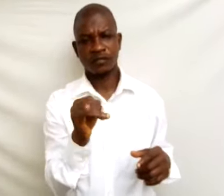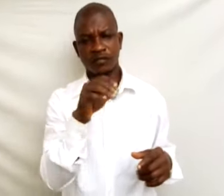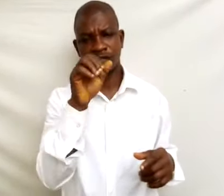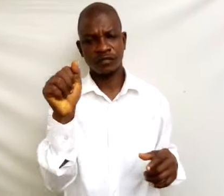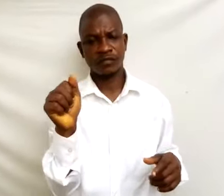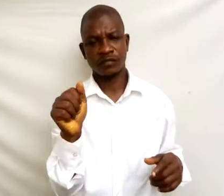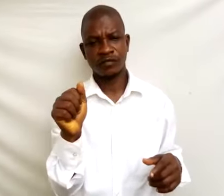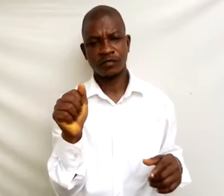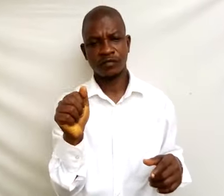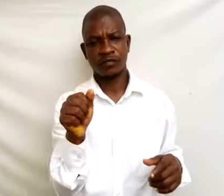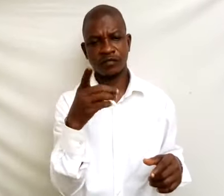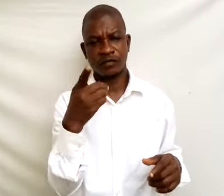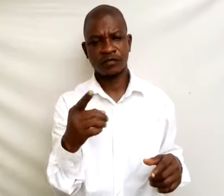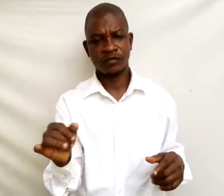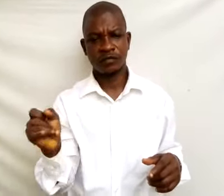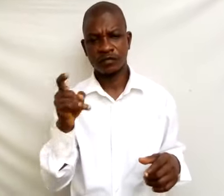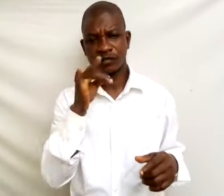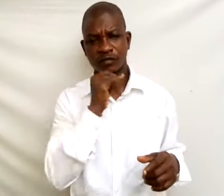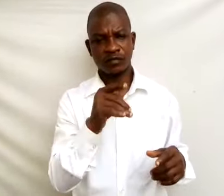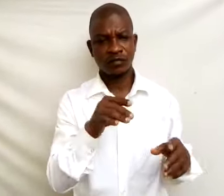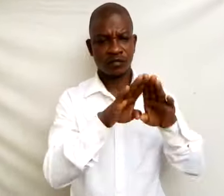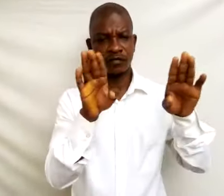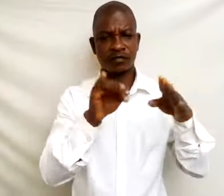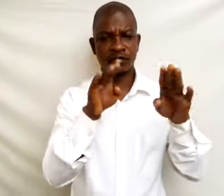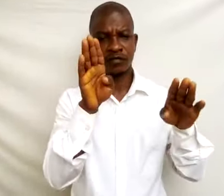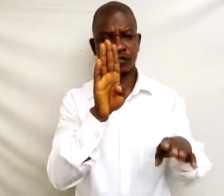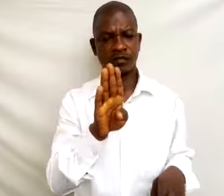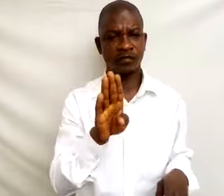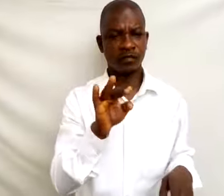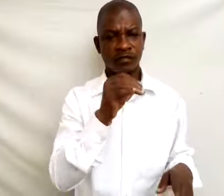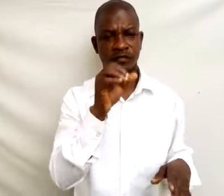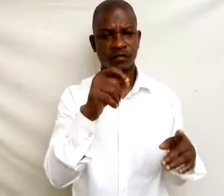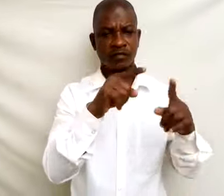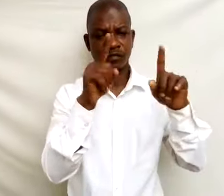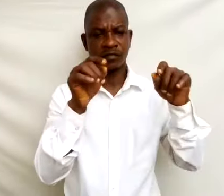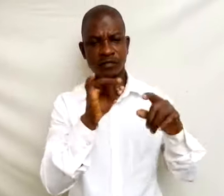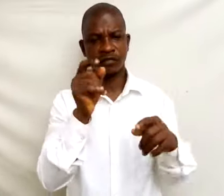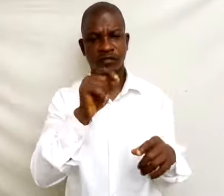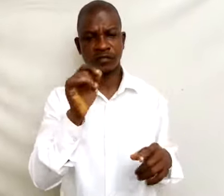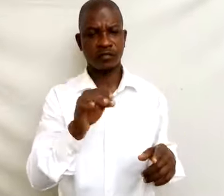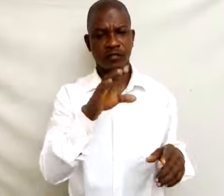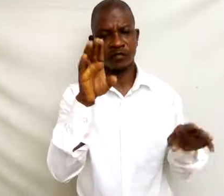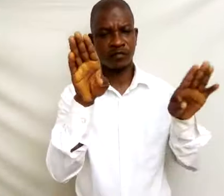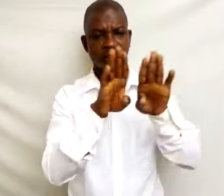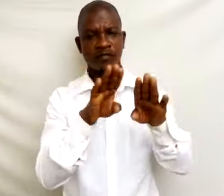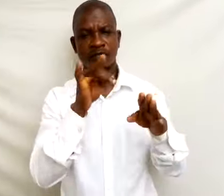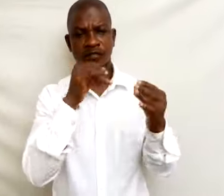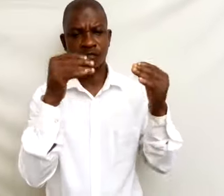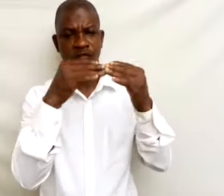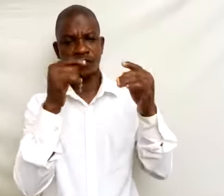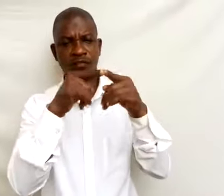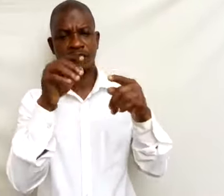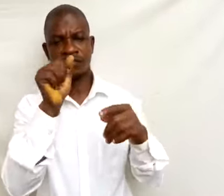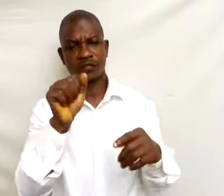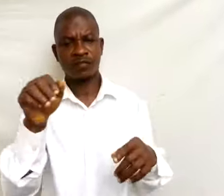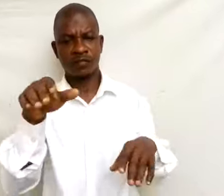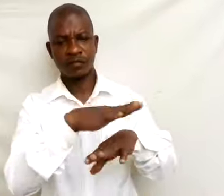delta, bracket, open, B, star, C, bracket, closed, is equal to A over B,